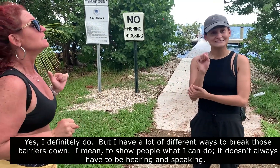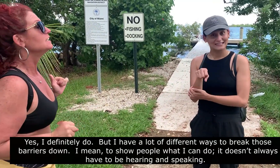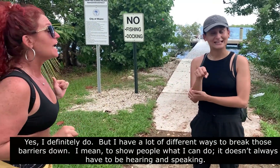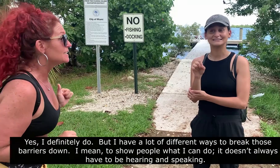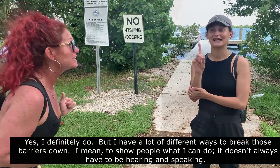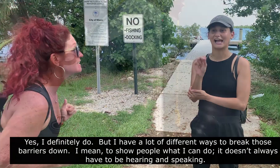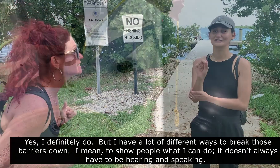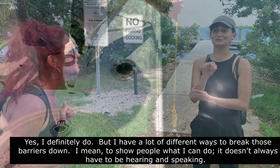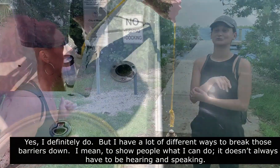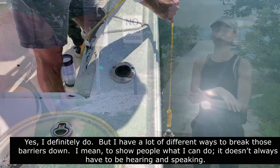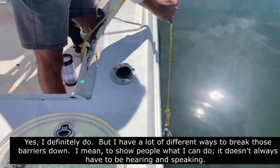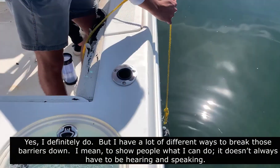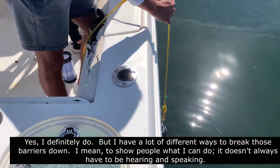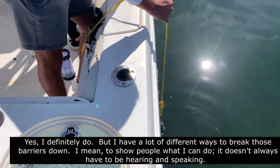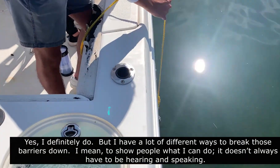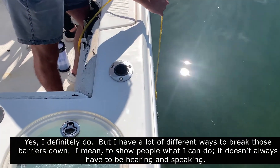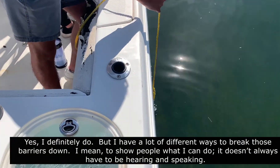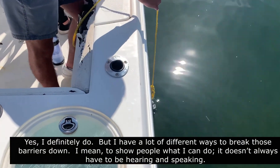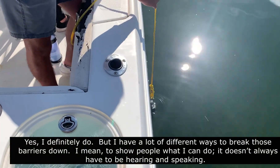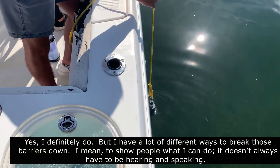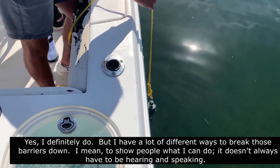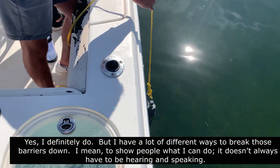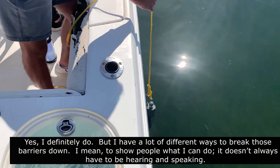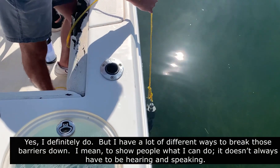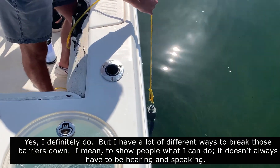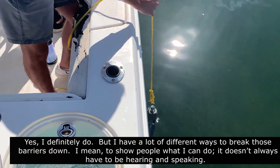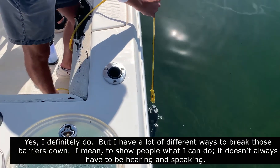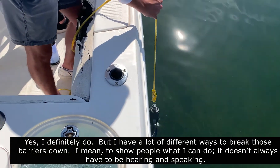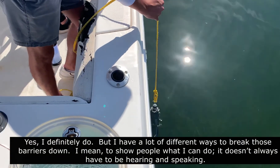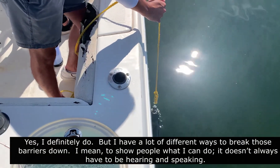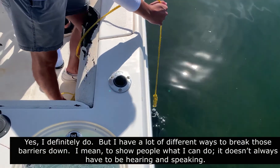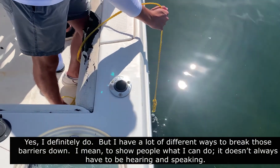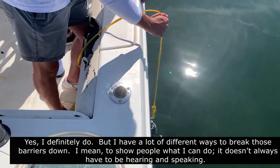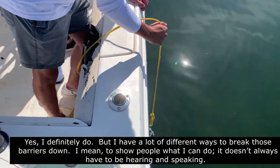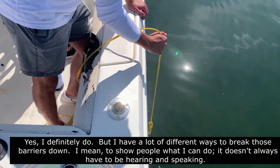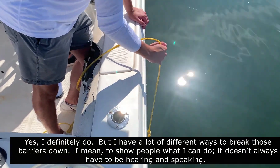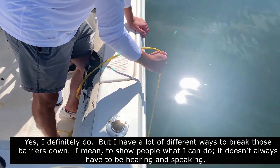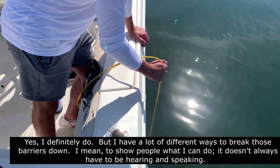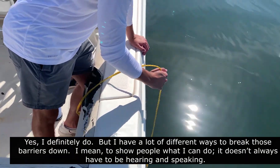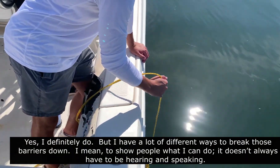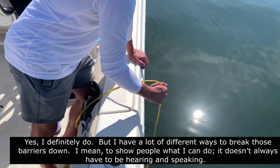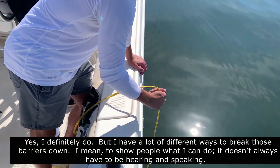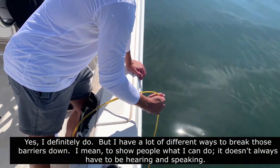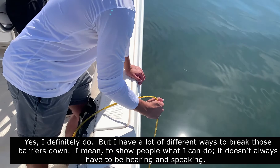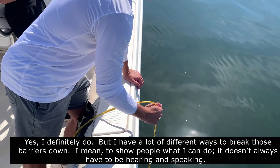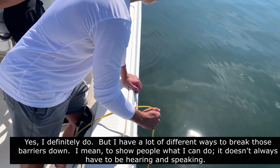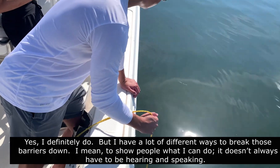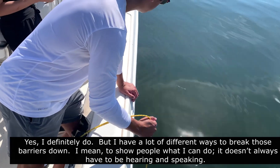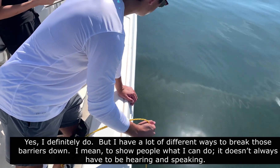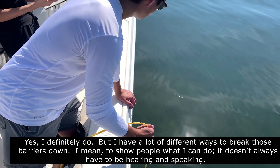Yes, I definitely do, but I have a lot of different ways to try to break those barriers down.